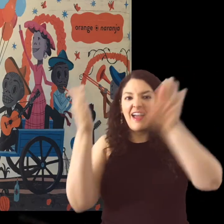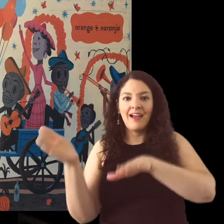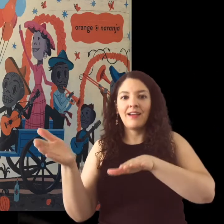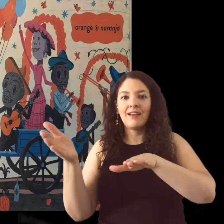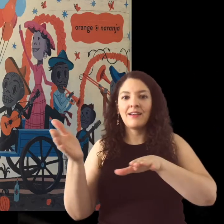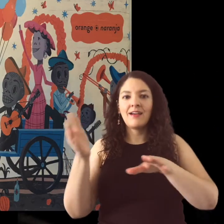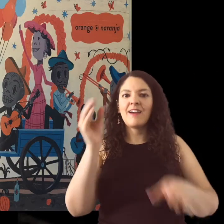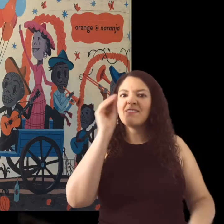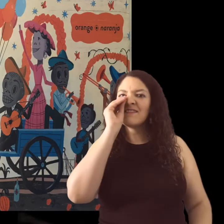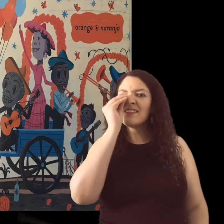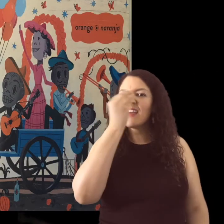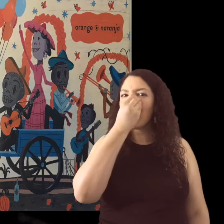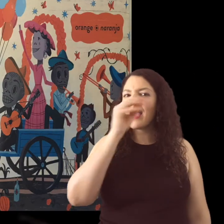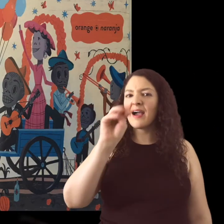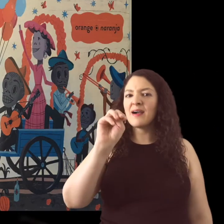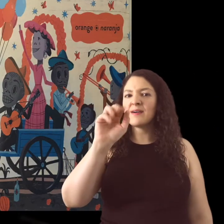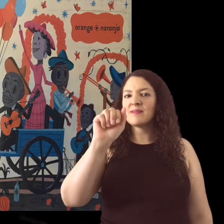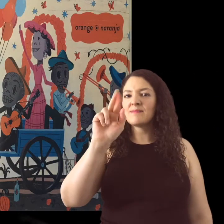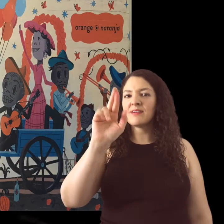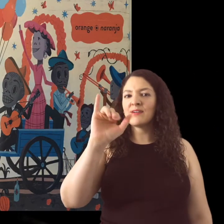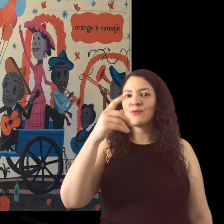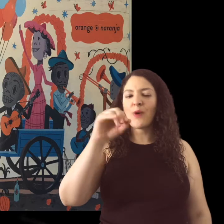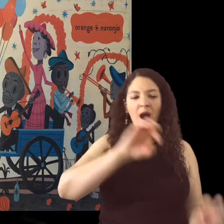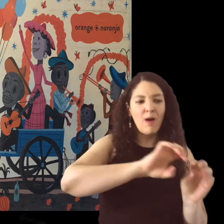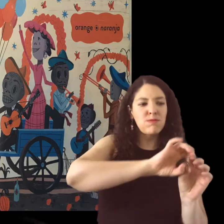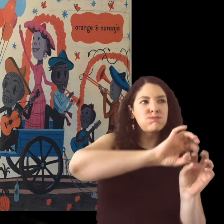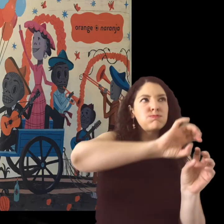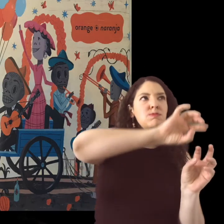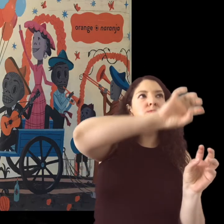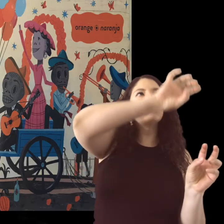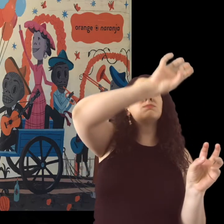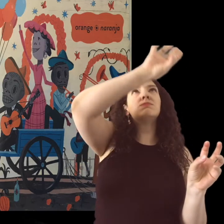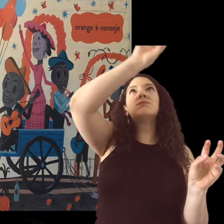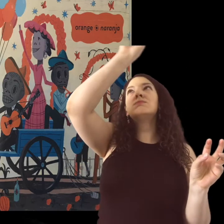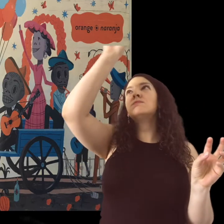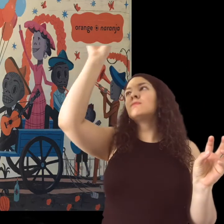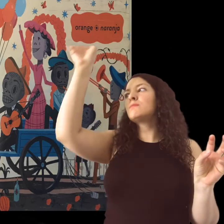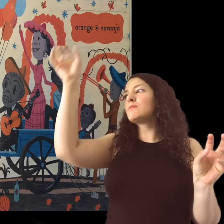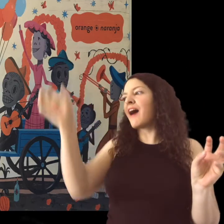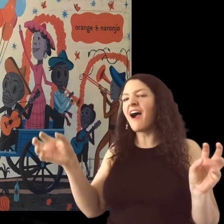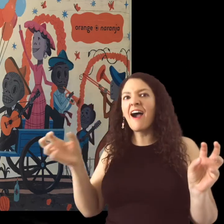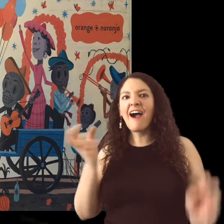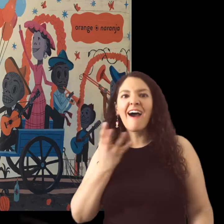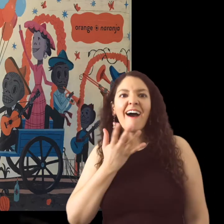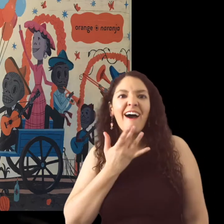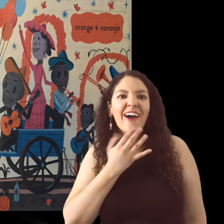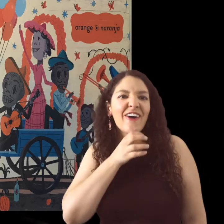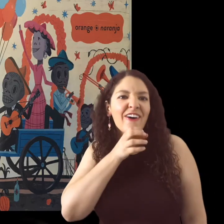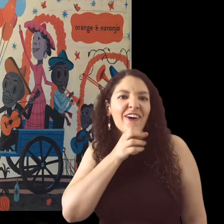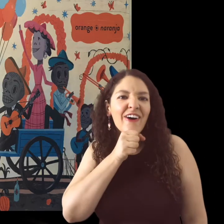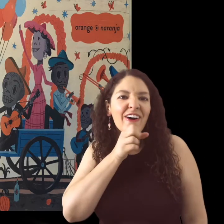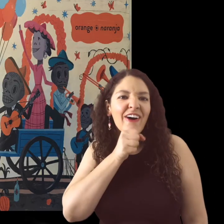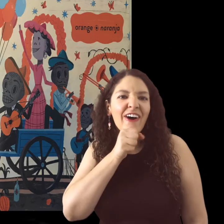Orange Naranja Orange are the Marigolds on Day of the Dead